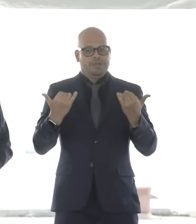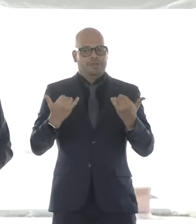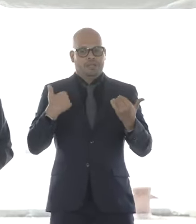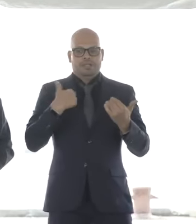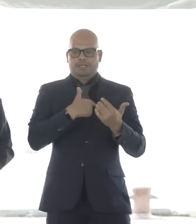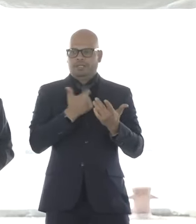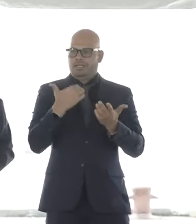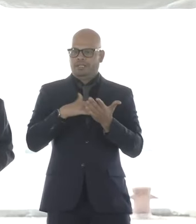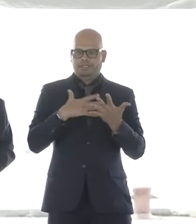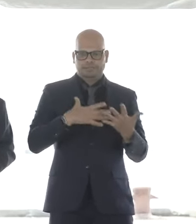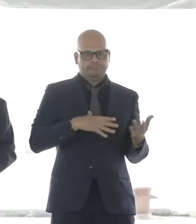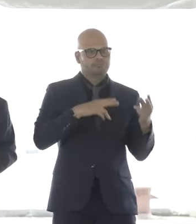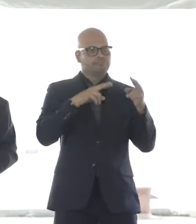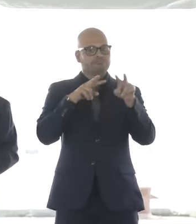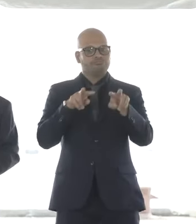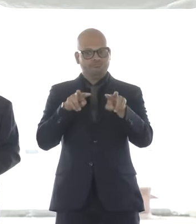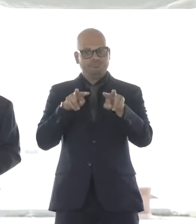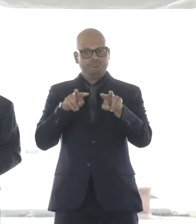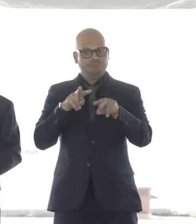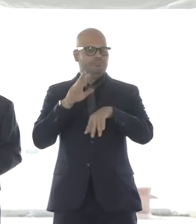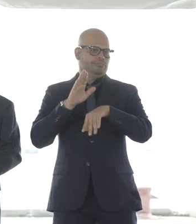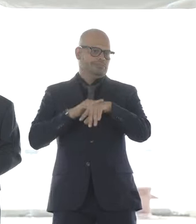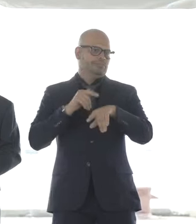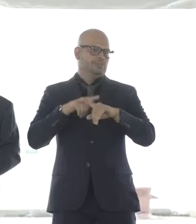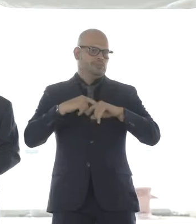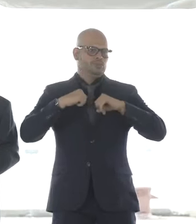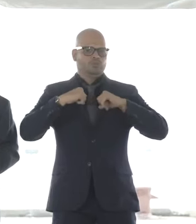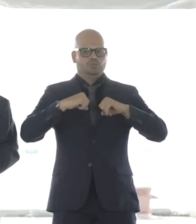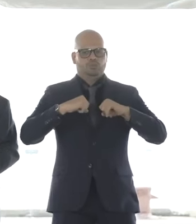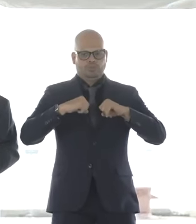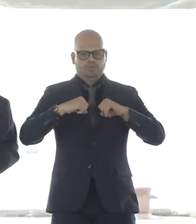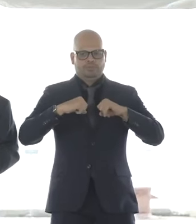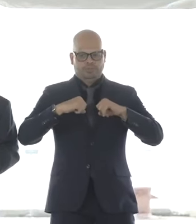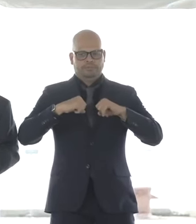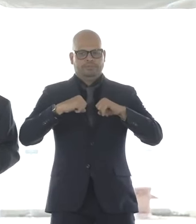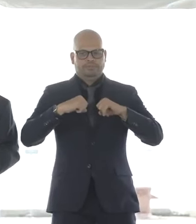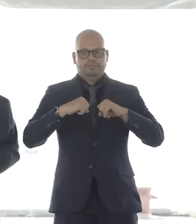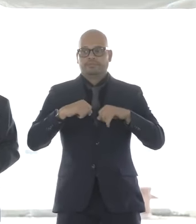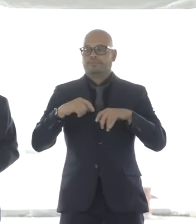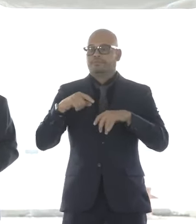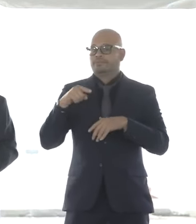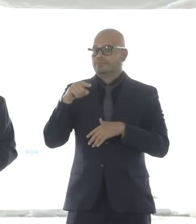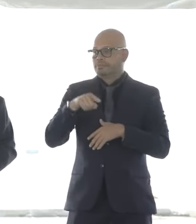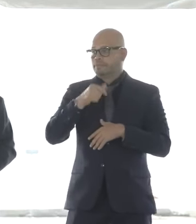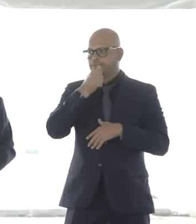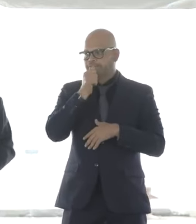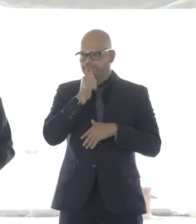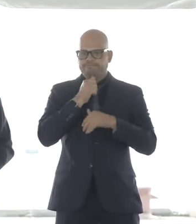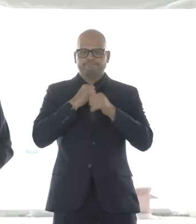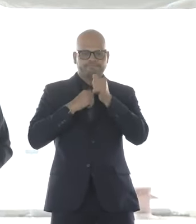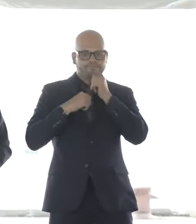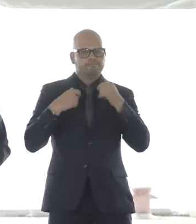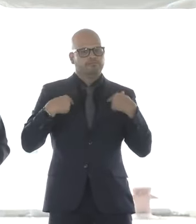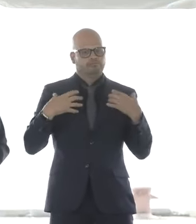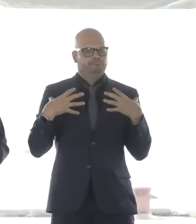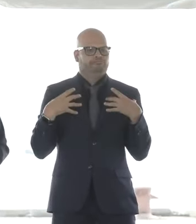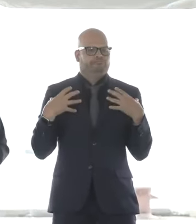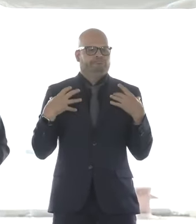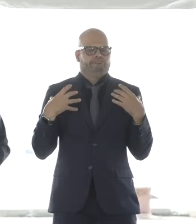We will, once again, brave the tides for our common good. Because far too much is at stake not to.